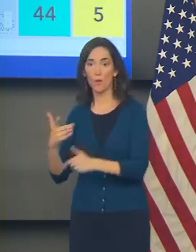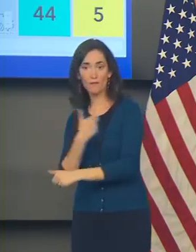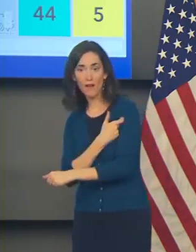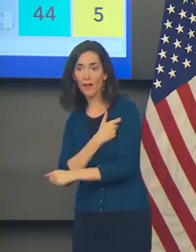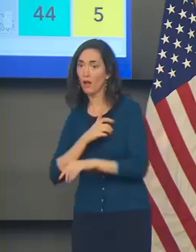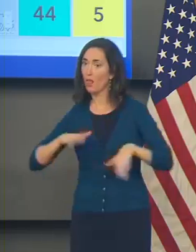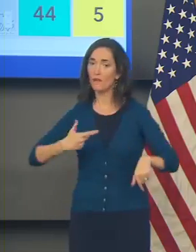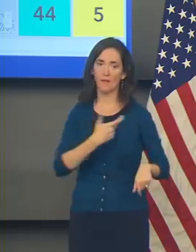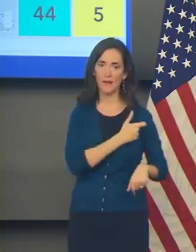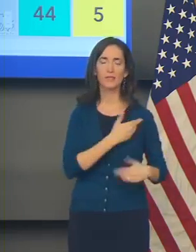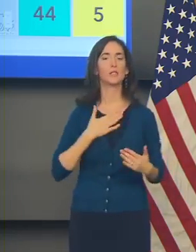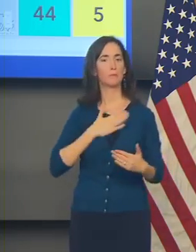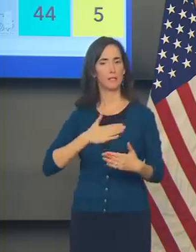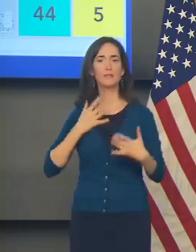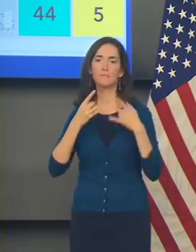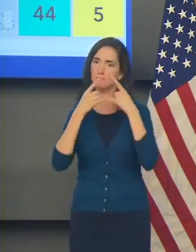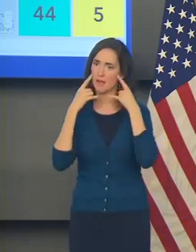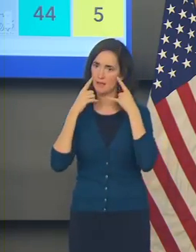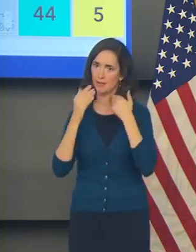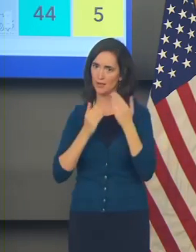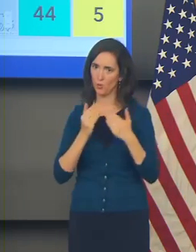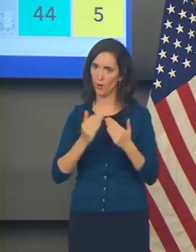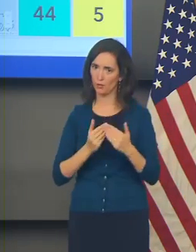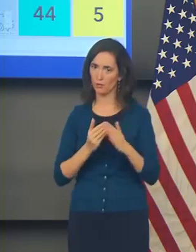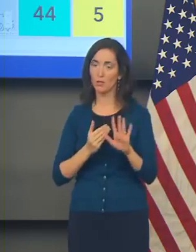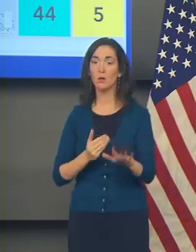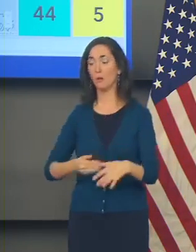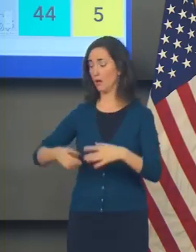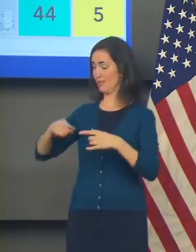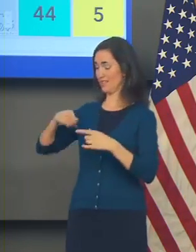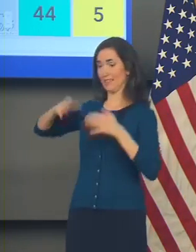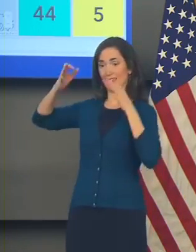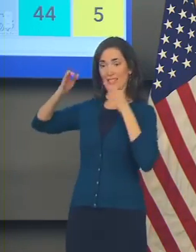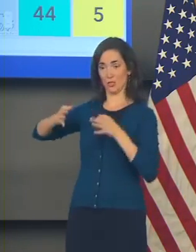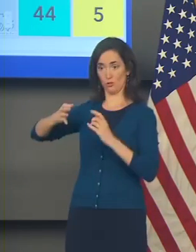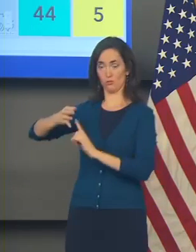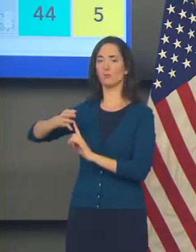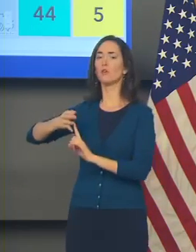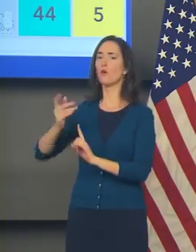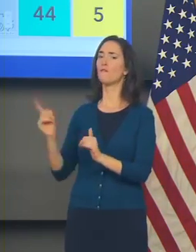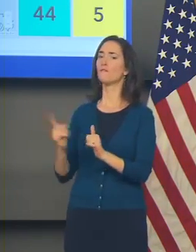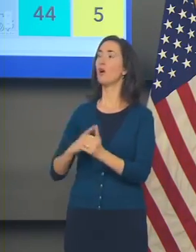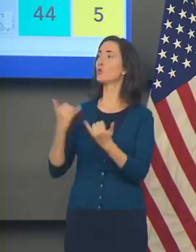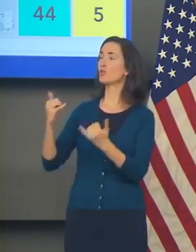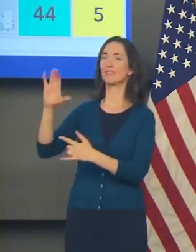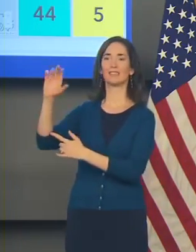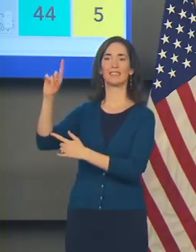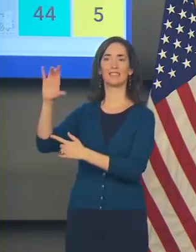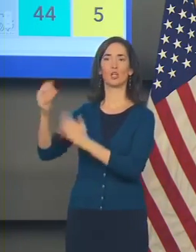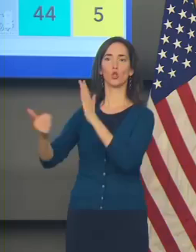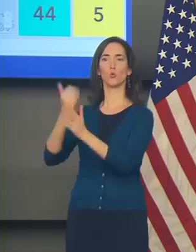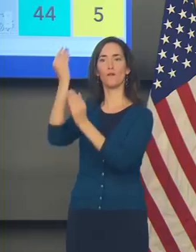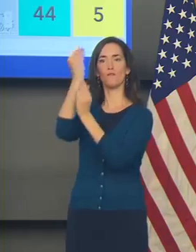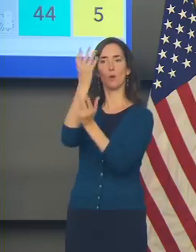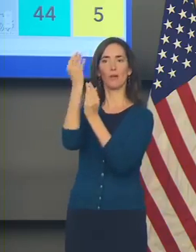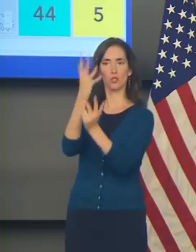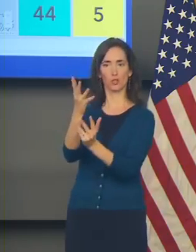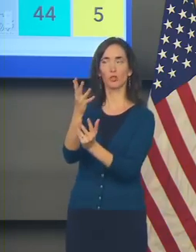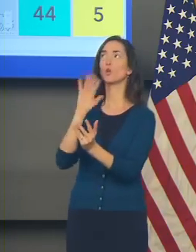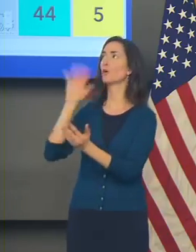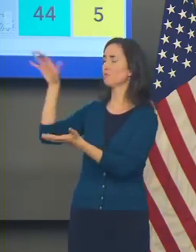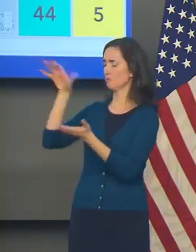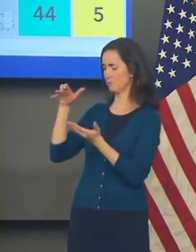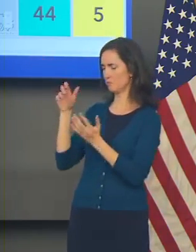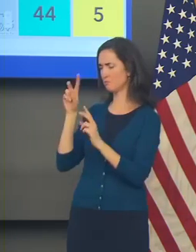But we're going to review new data that came out of the CDC just today. We're going to continue to have ongoing